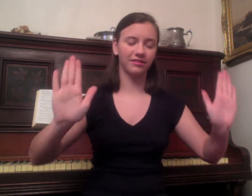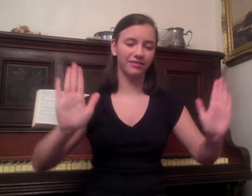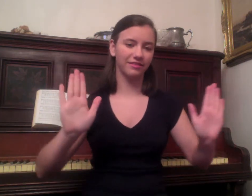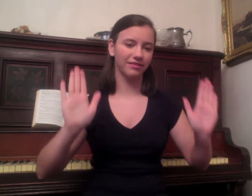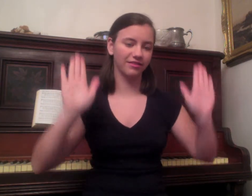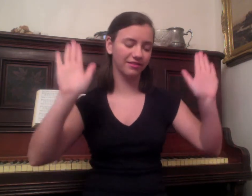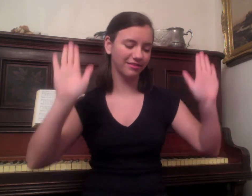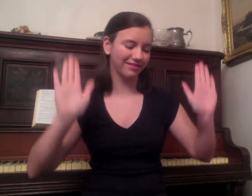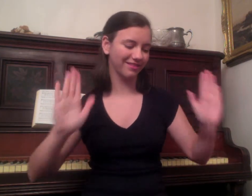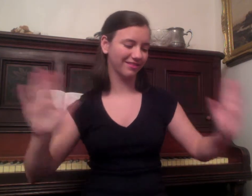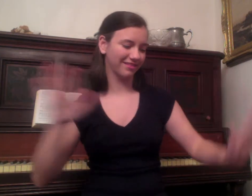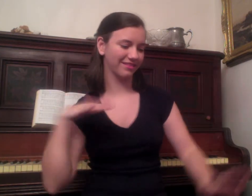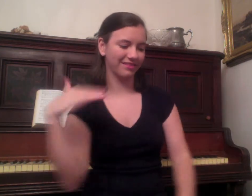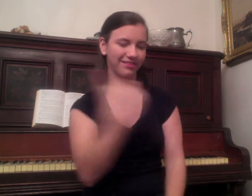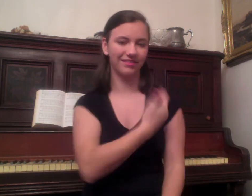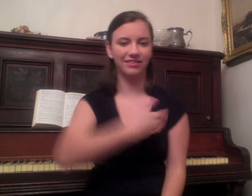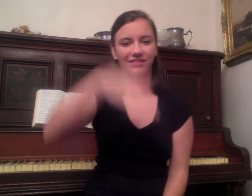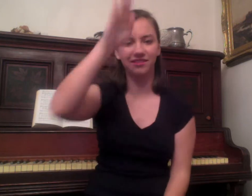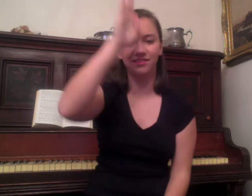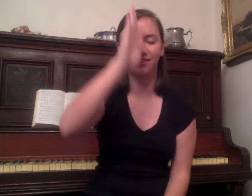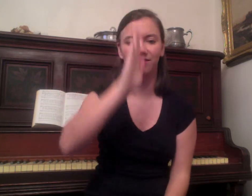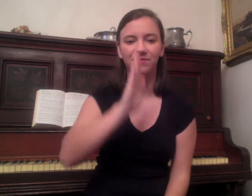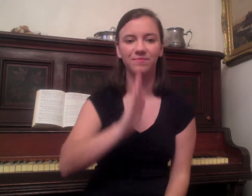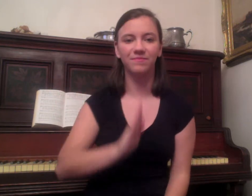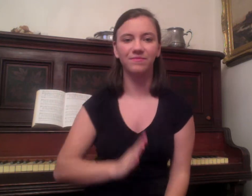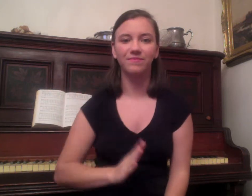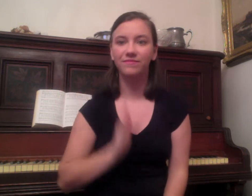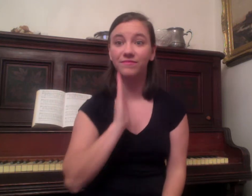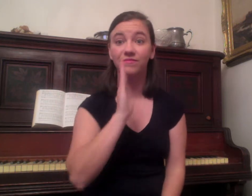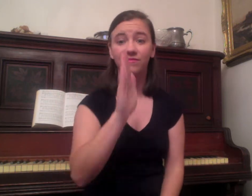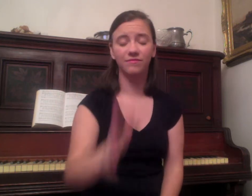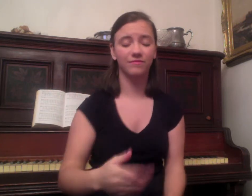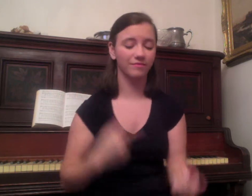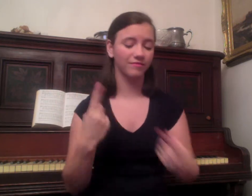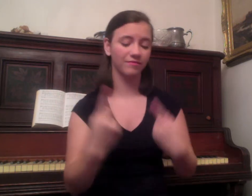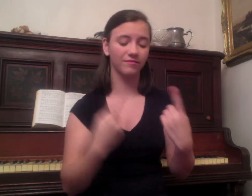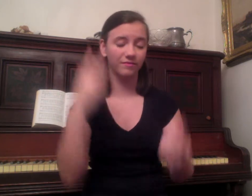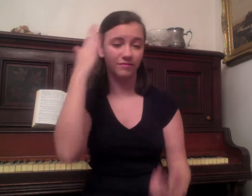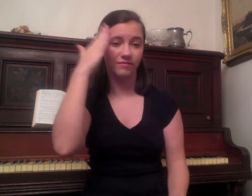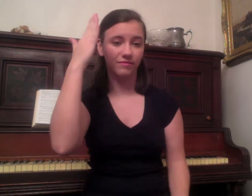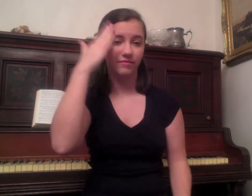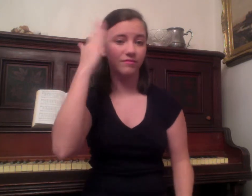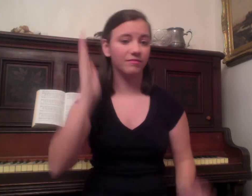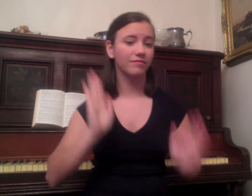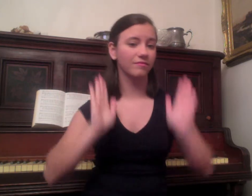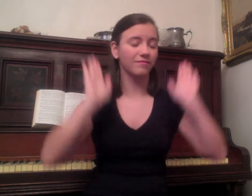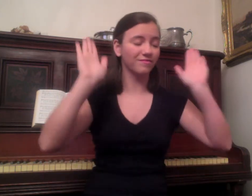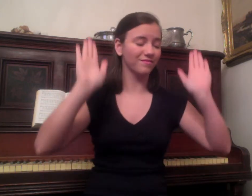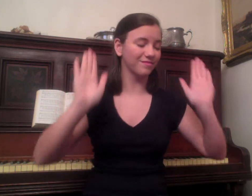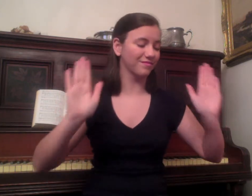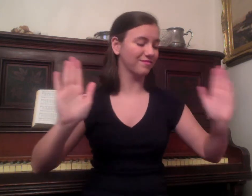is our God, and all will see how great,